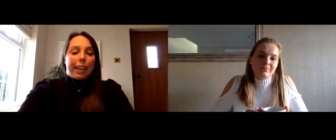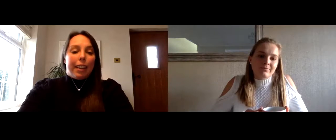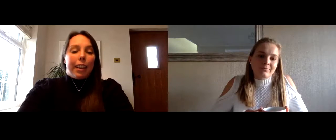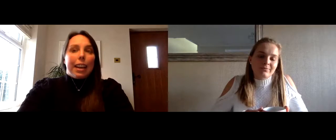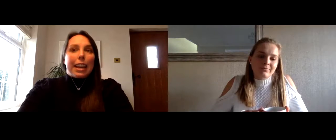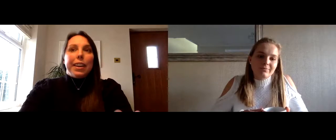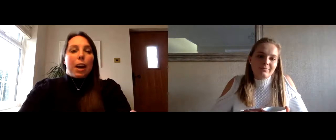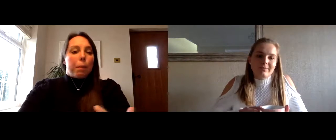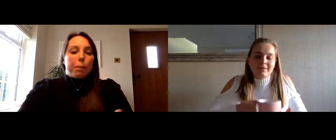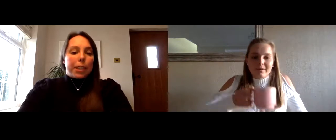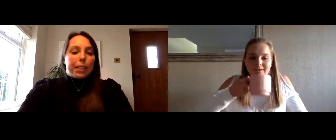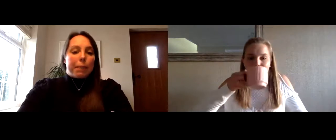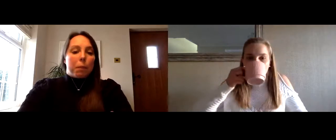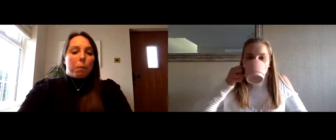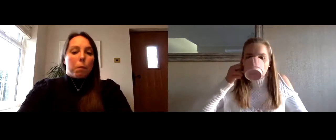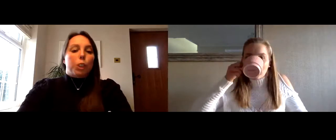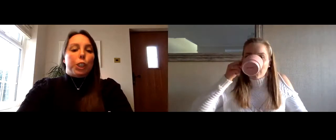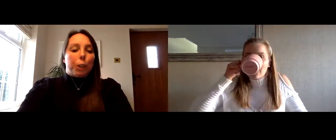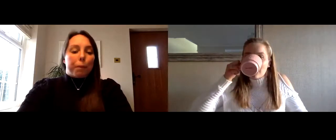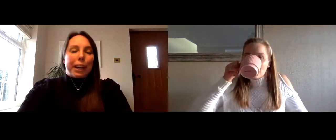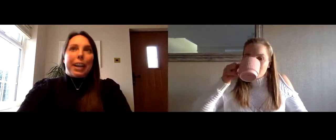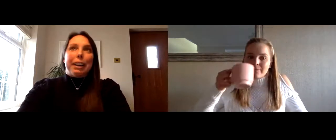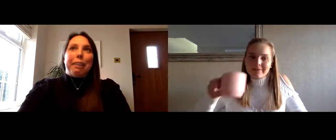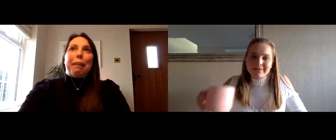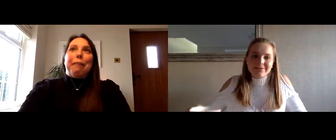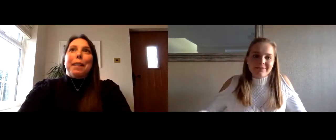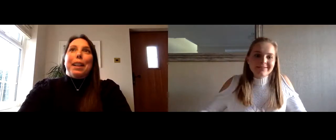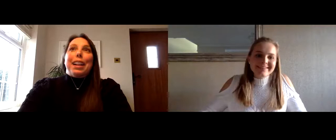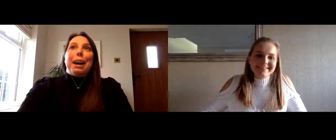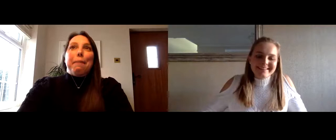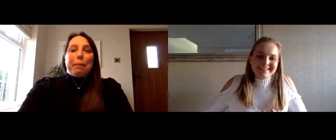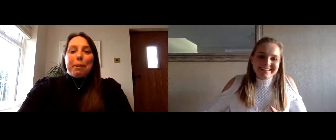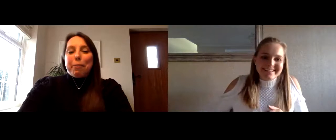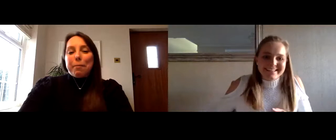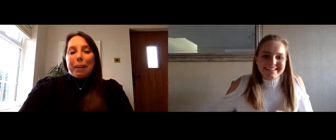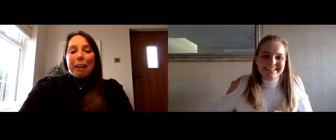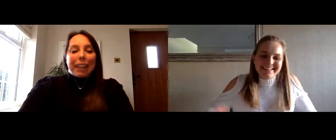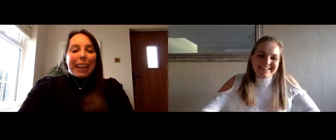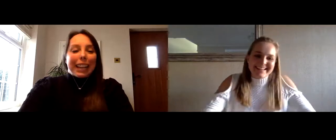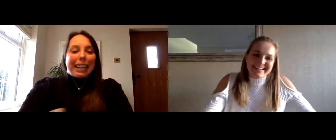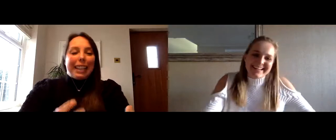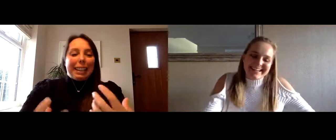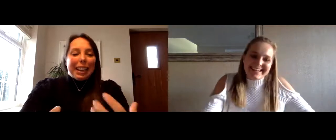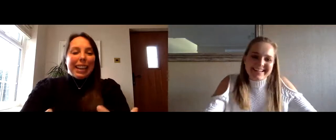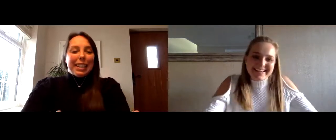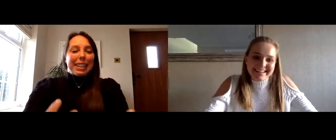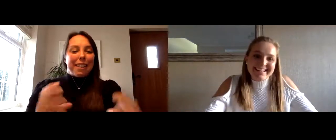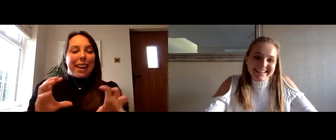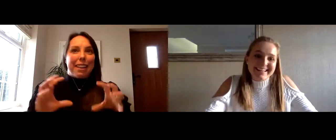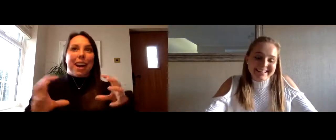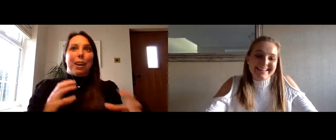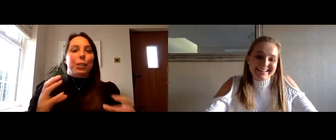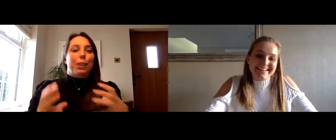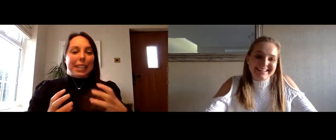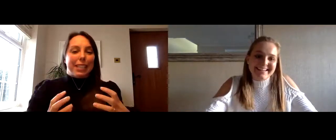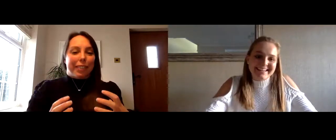retire even now people say to me what's your job and i kind of go um i'm a former athlete like you don't